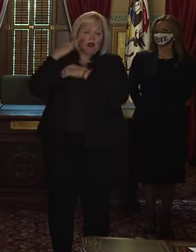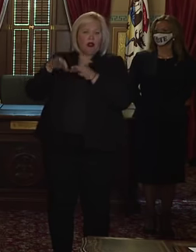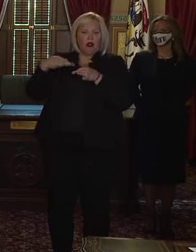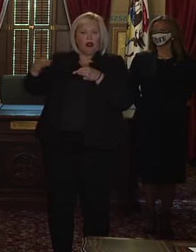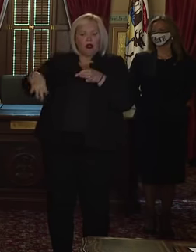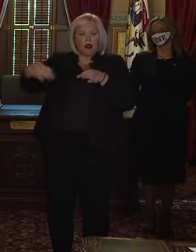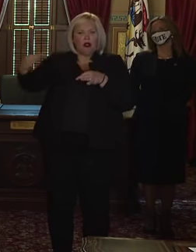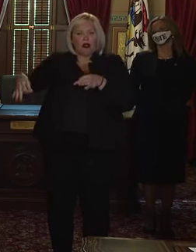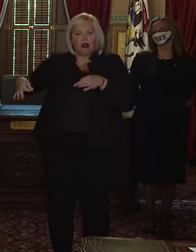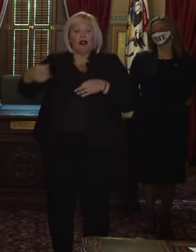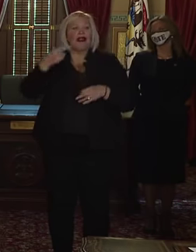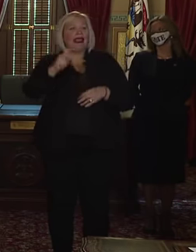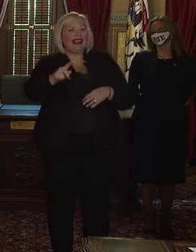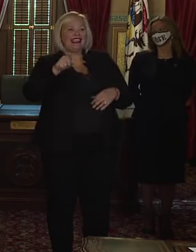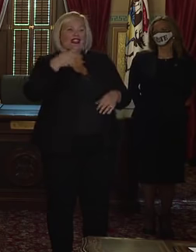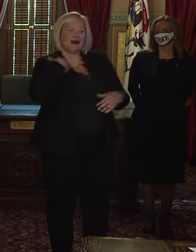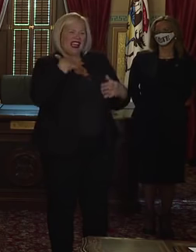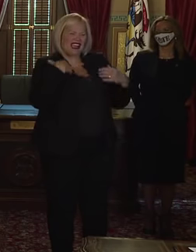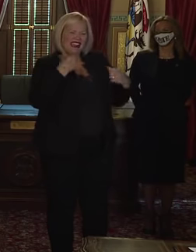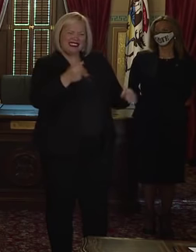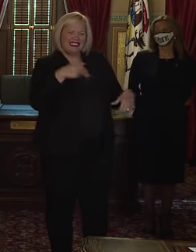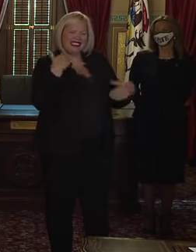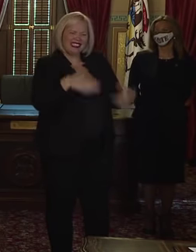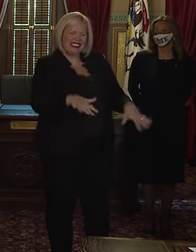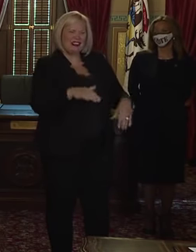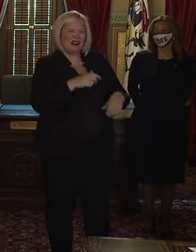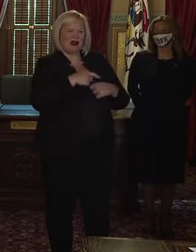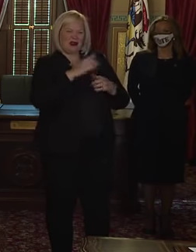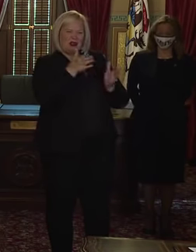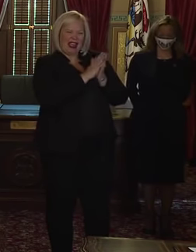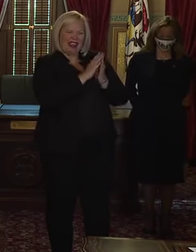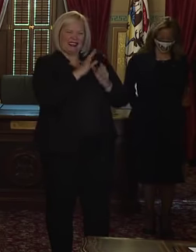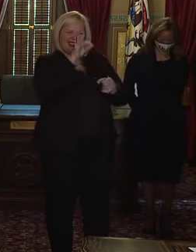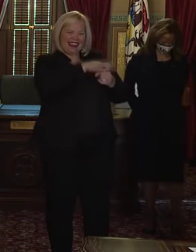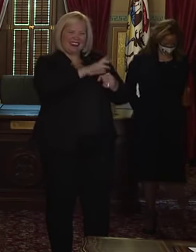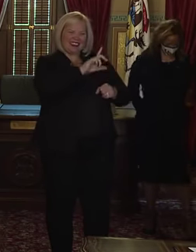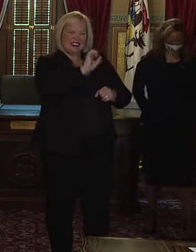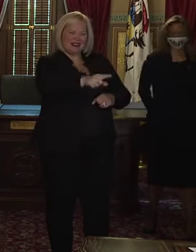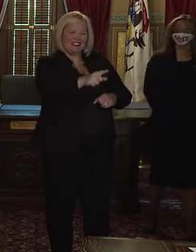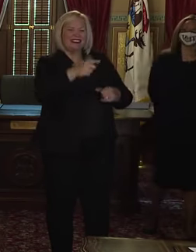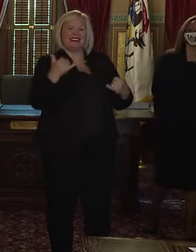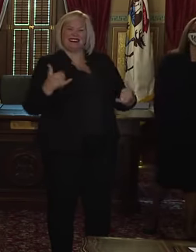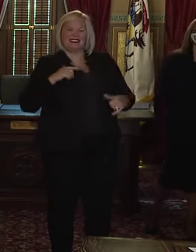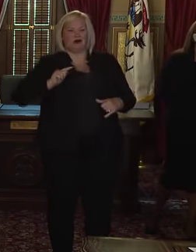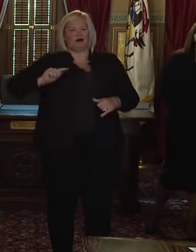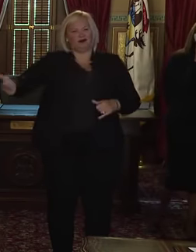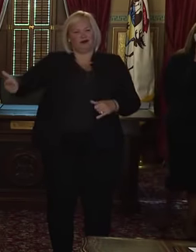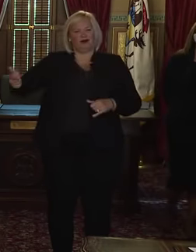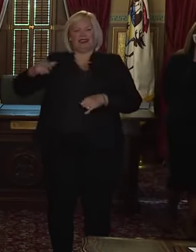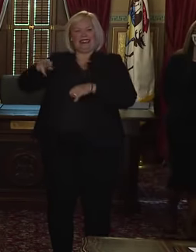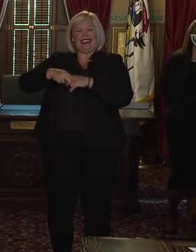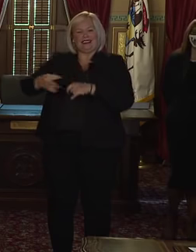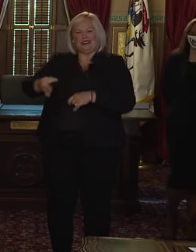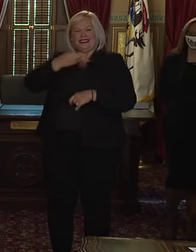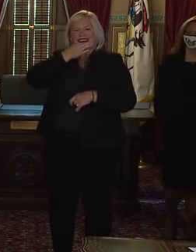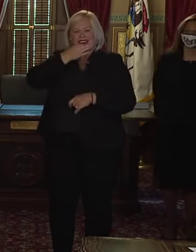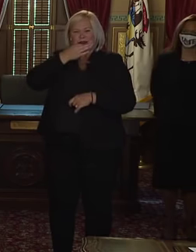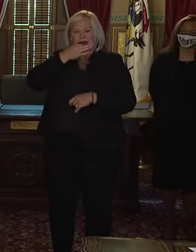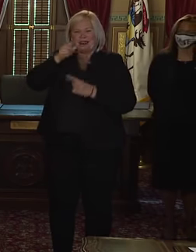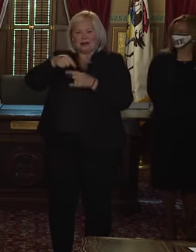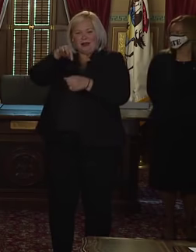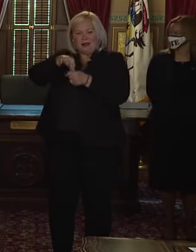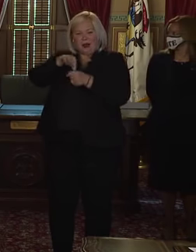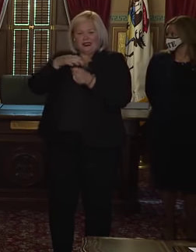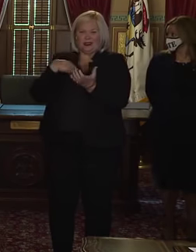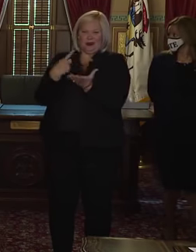an election question. Thank you. And with that, I am going to ask our Secretary of State, one of the national experts in this field, to